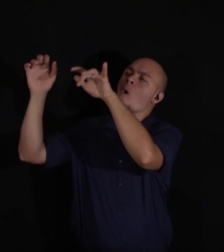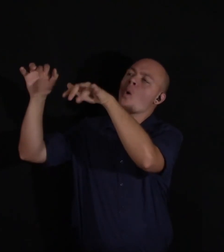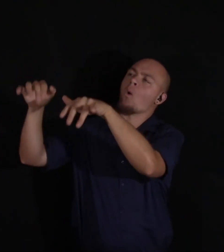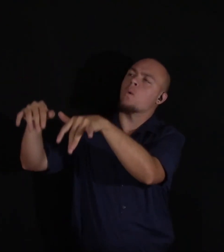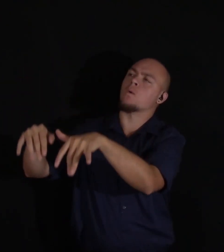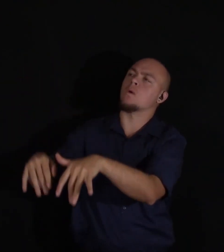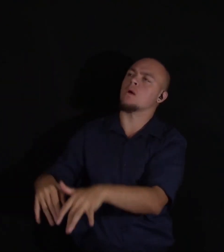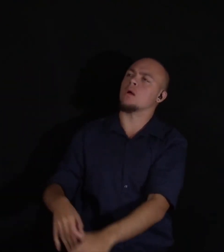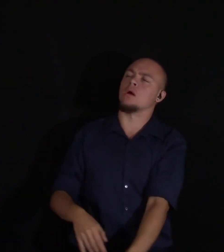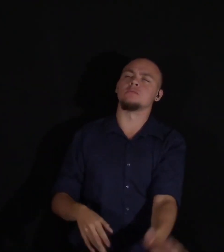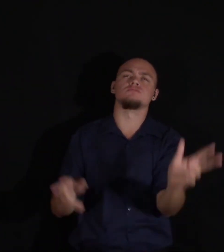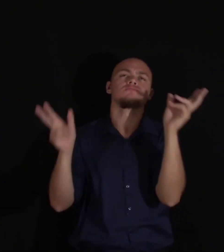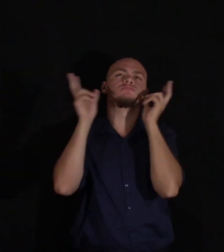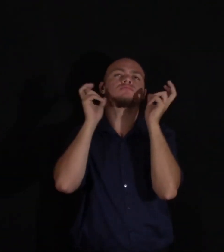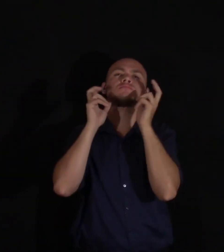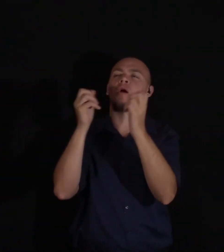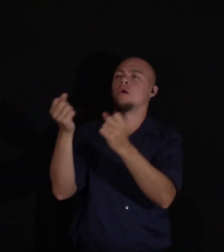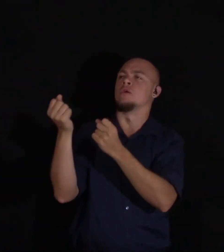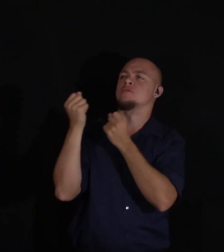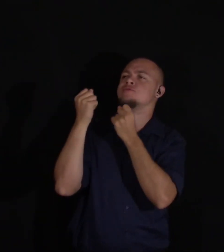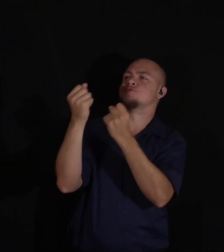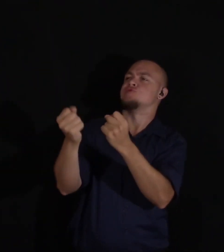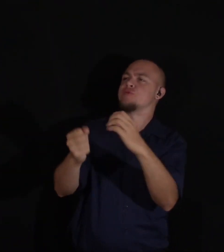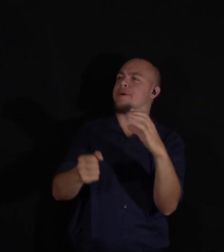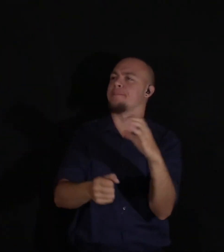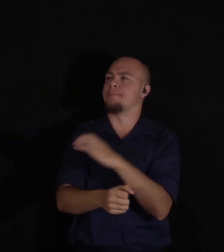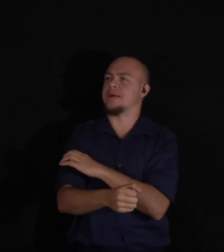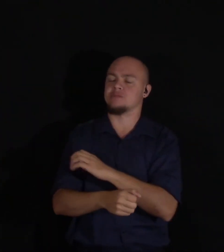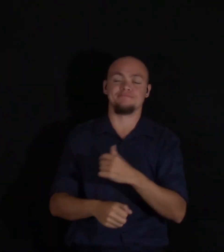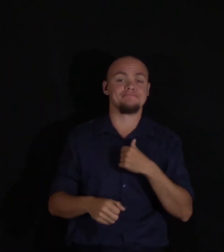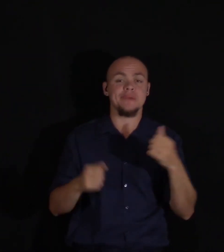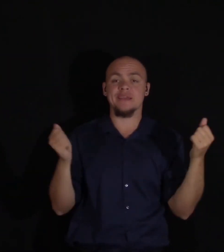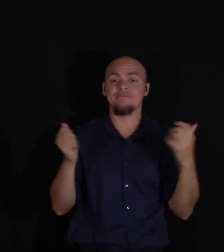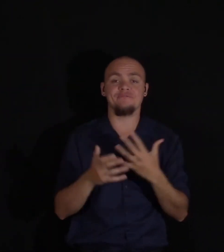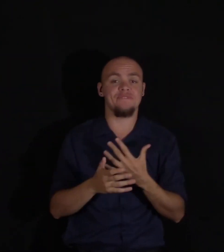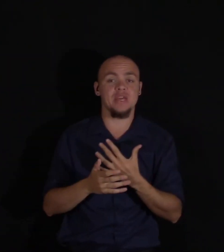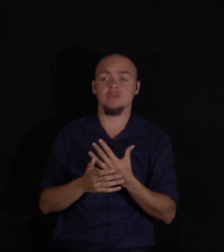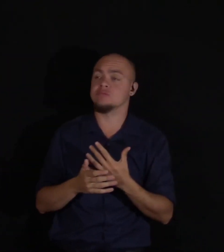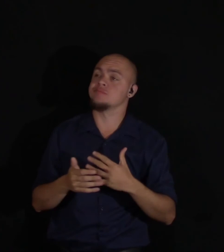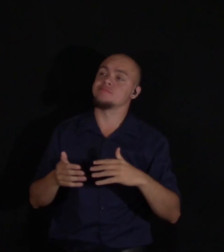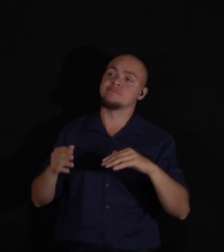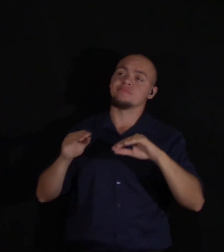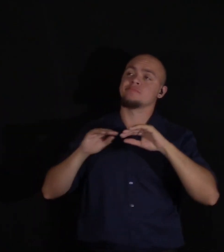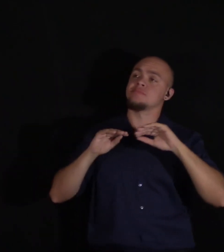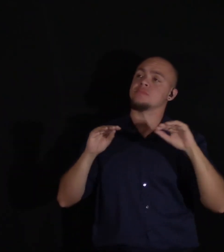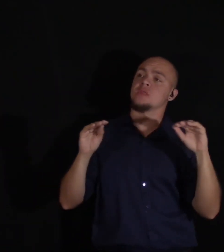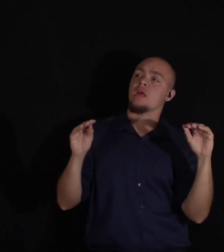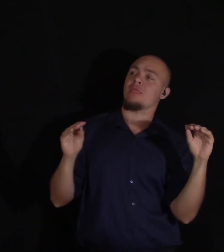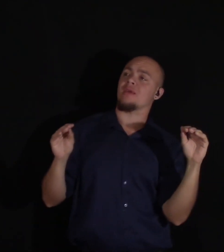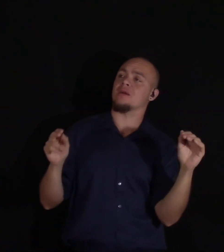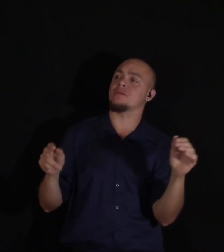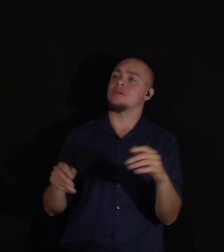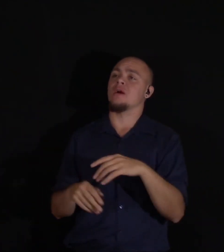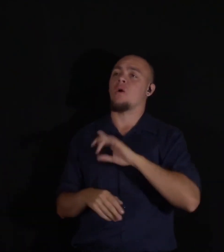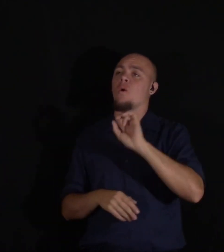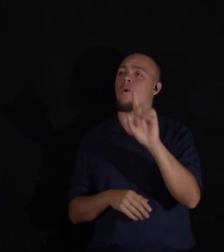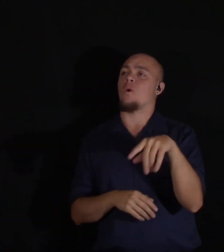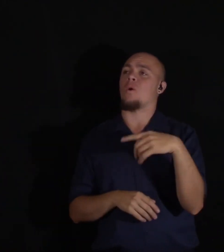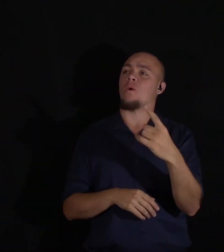as omnipotence. And I ceased to fear or to bend before any being less almighty than that which had created and